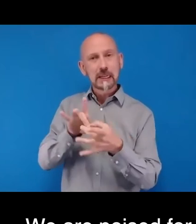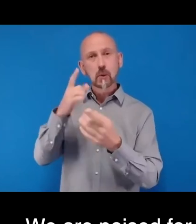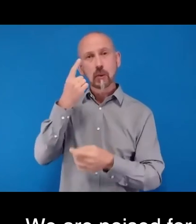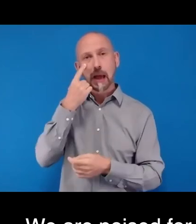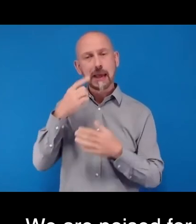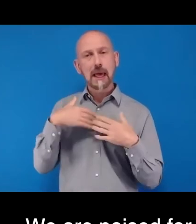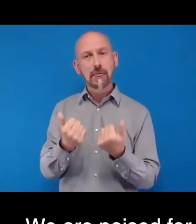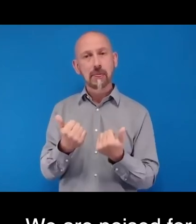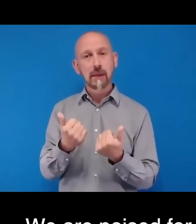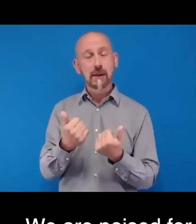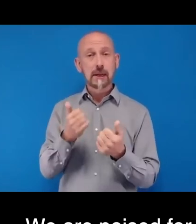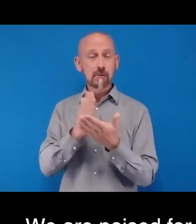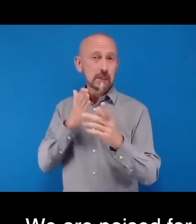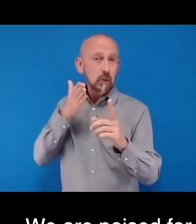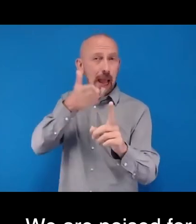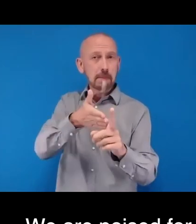to 2030.